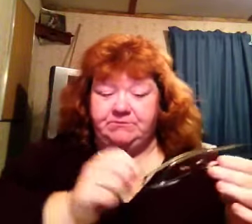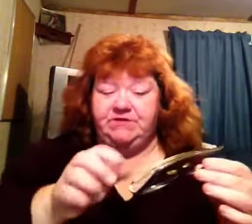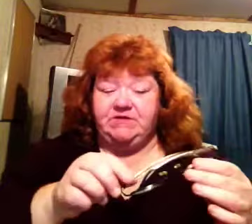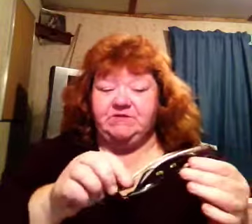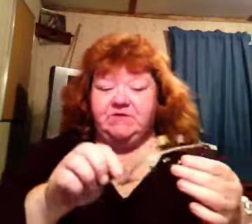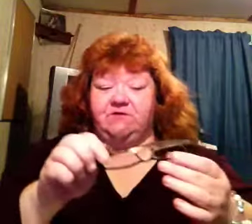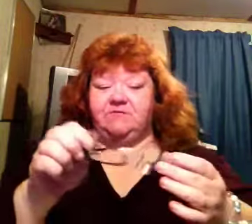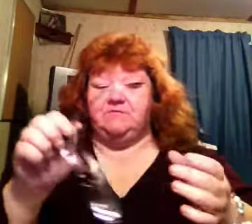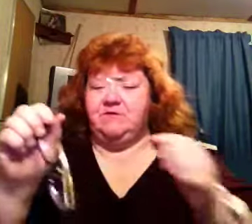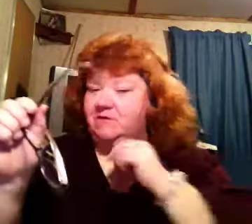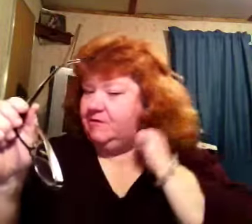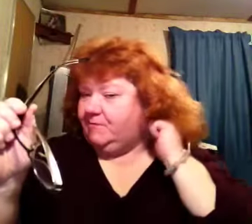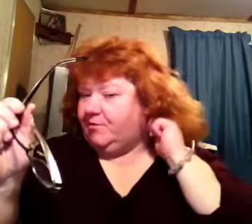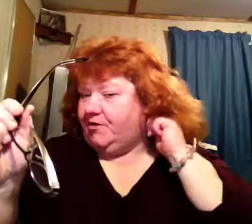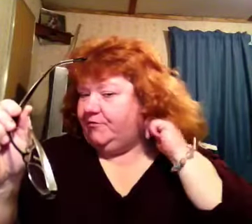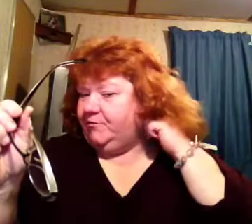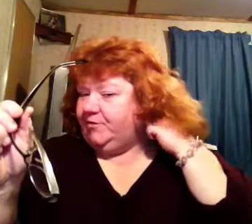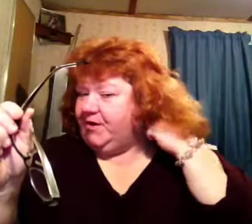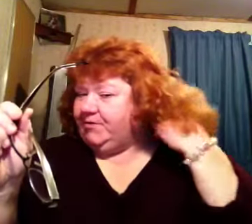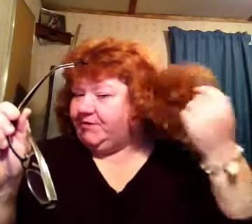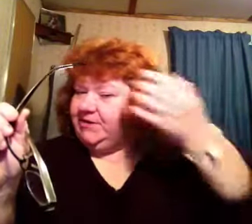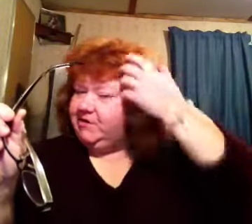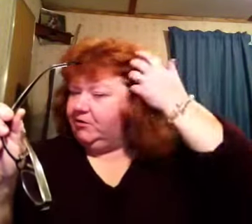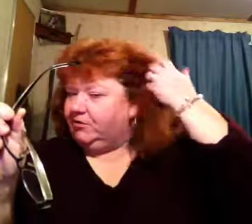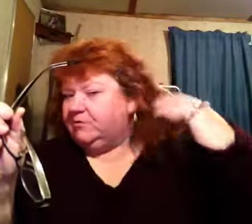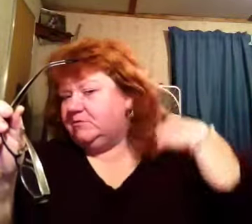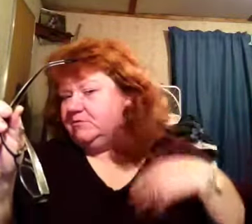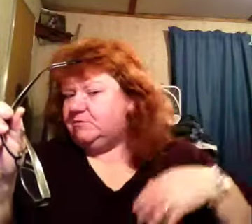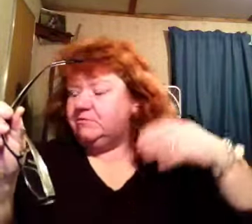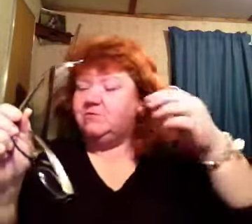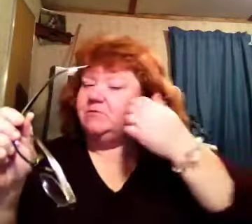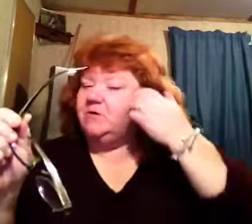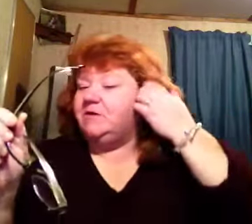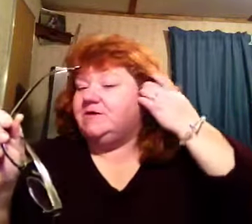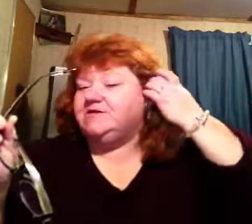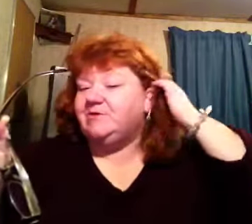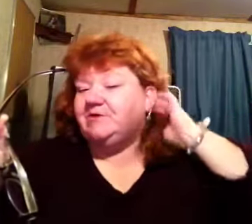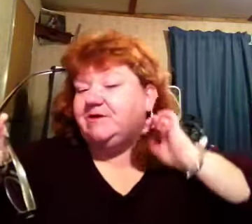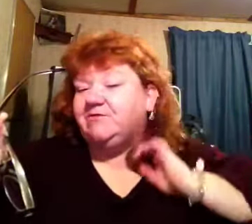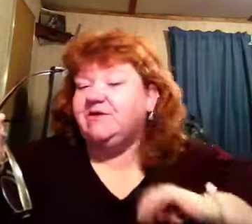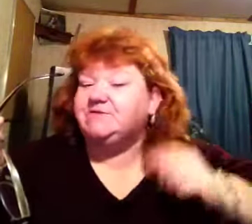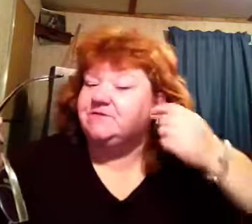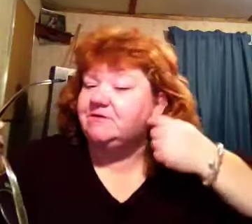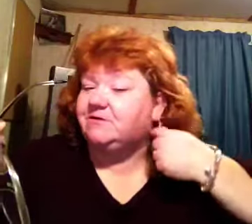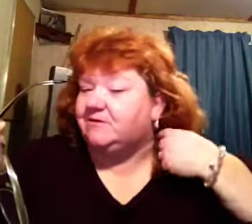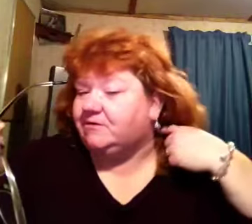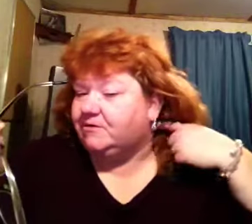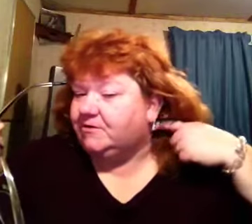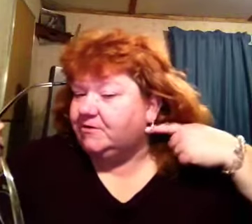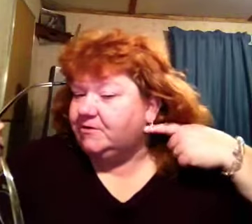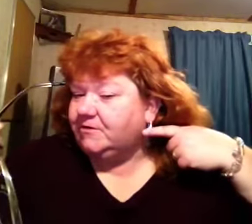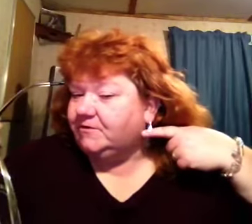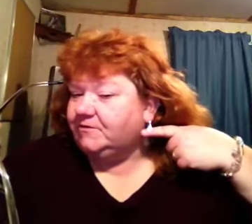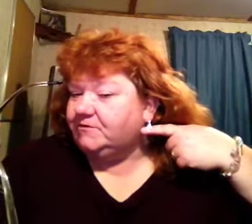These are bothering me behind my ear. See my little earrings? The little